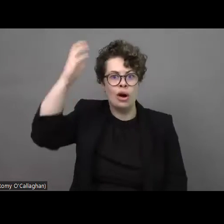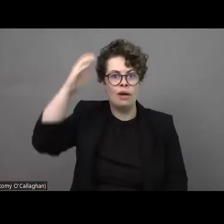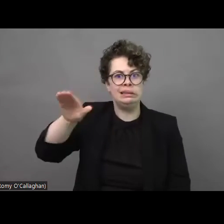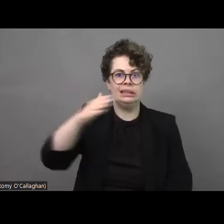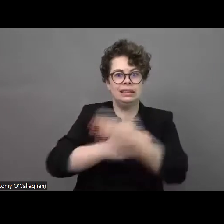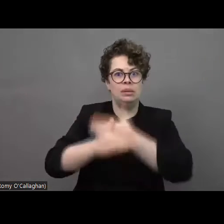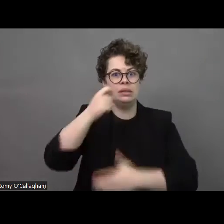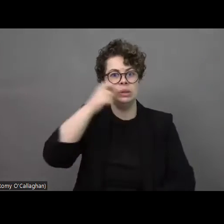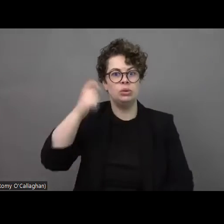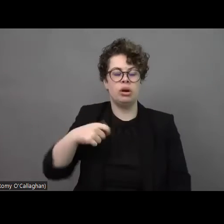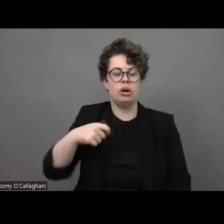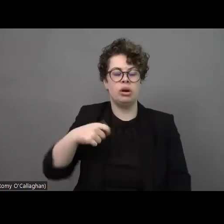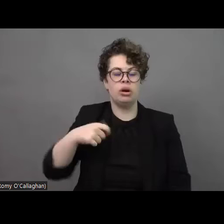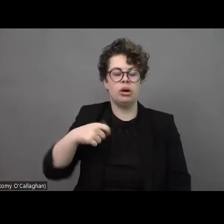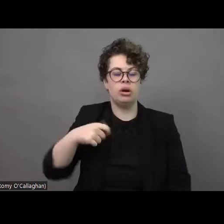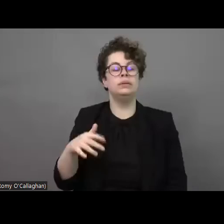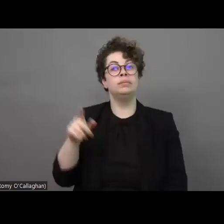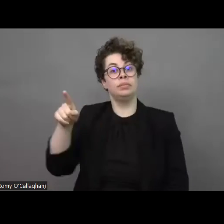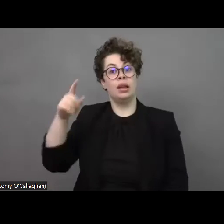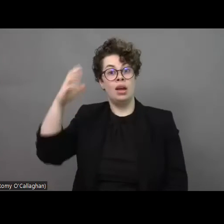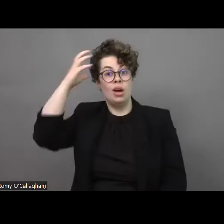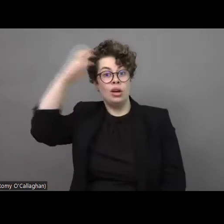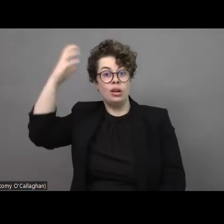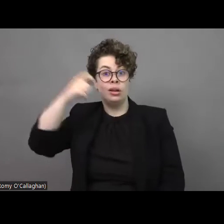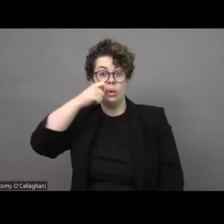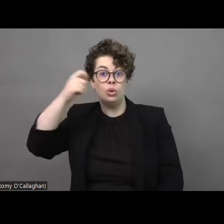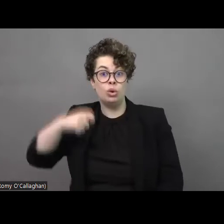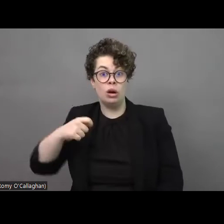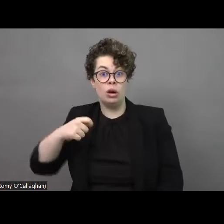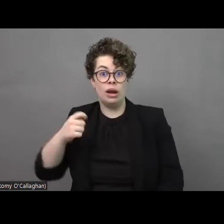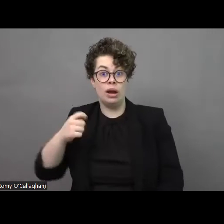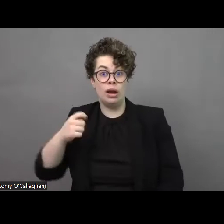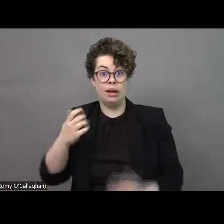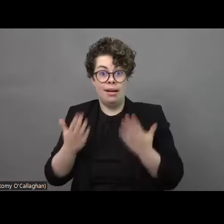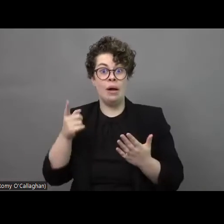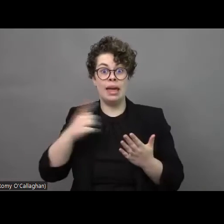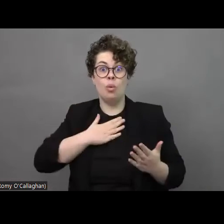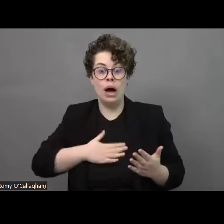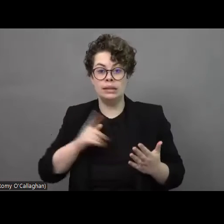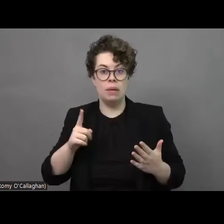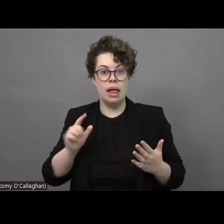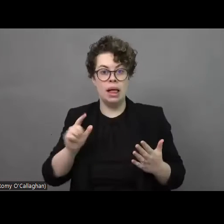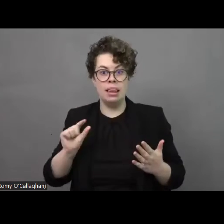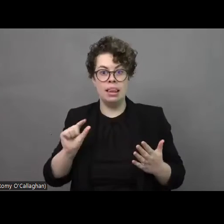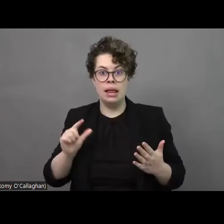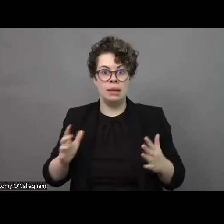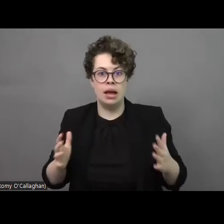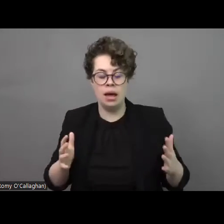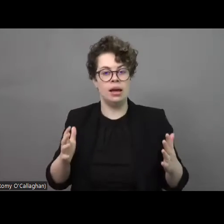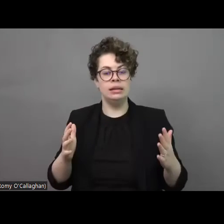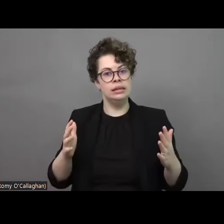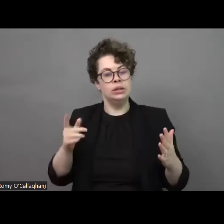to say that the Ukrainian government does whatever they can or cannot even do so as to